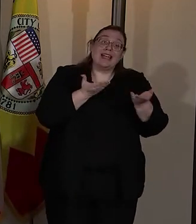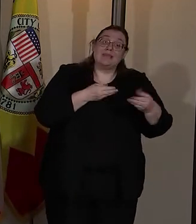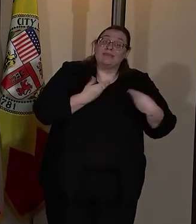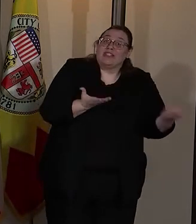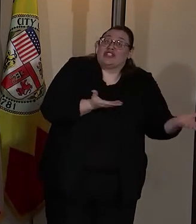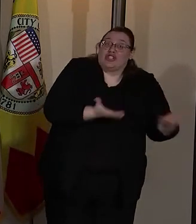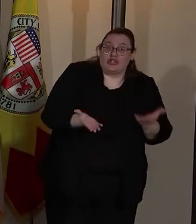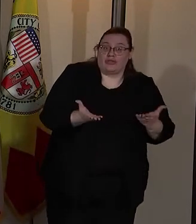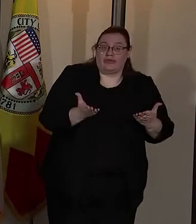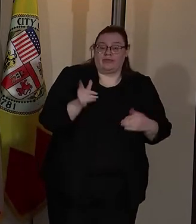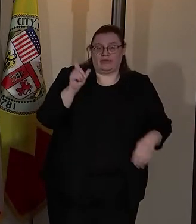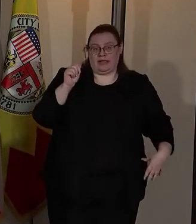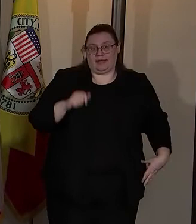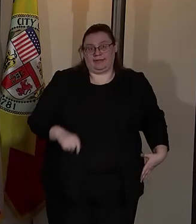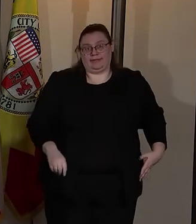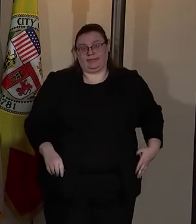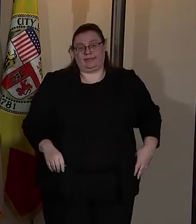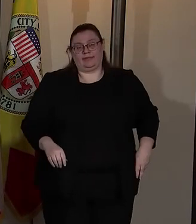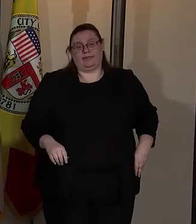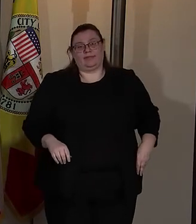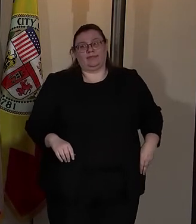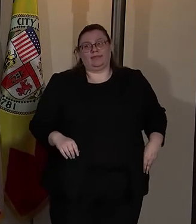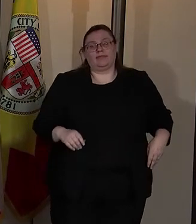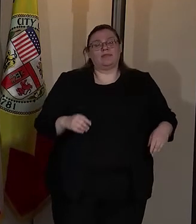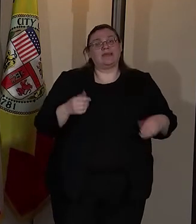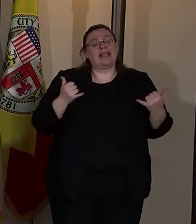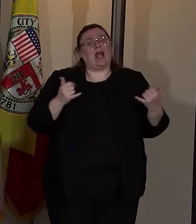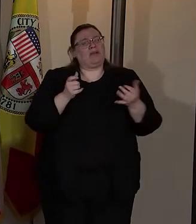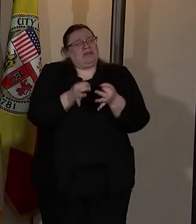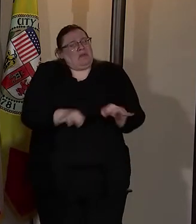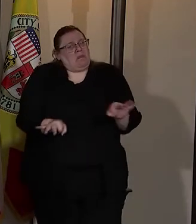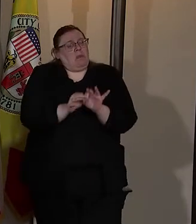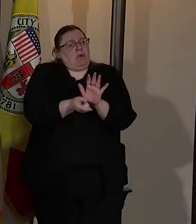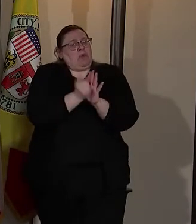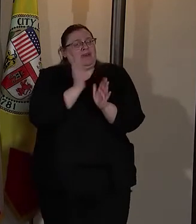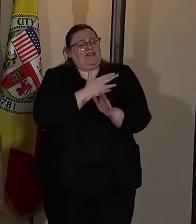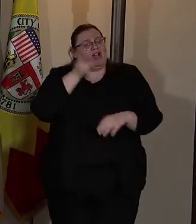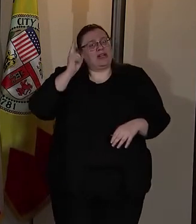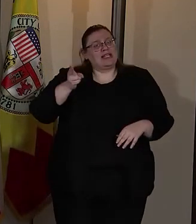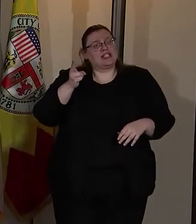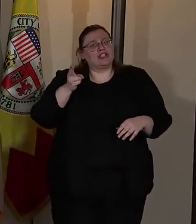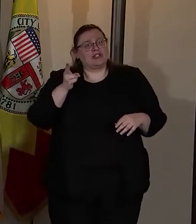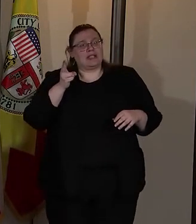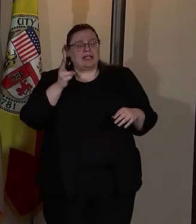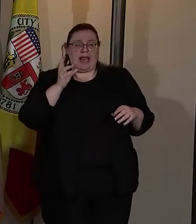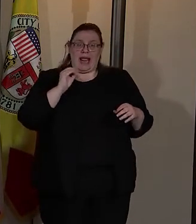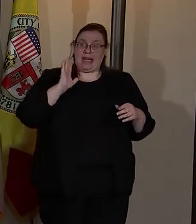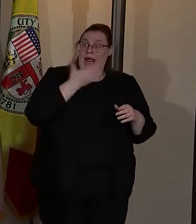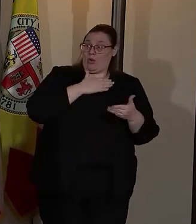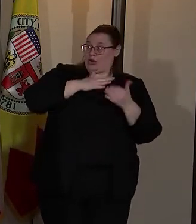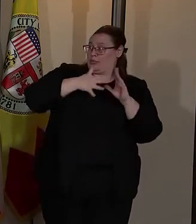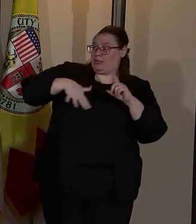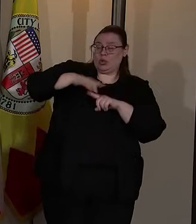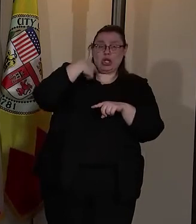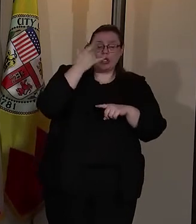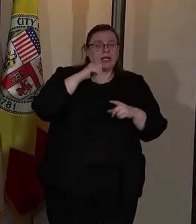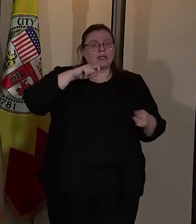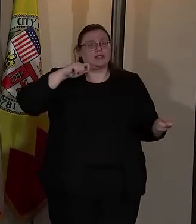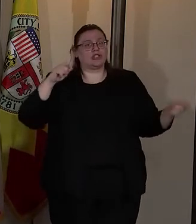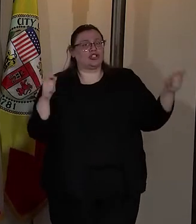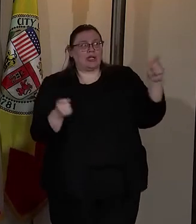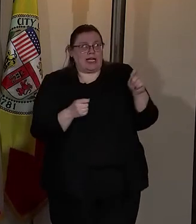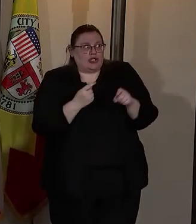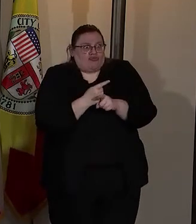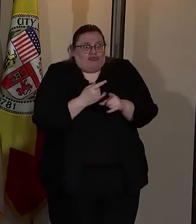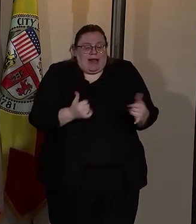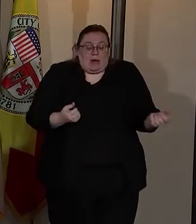city of Los Angeles. We're living during a pivotal time in our history, and the landscape of our community is changing right before